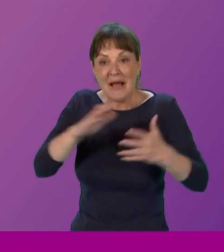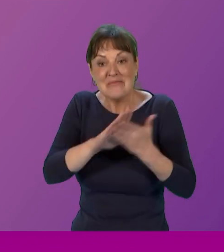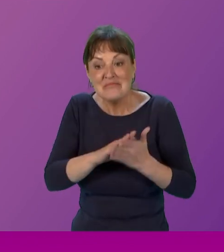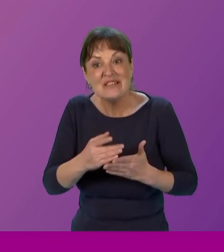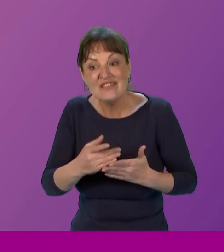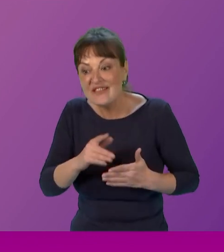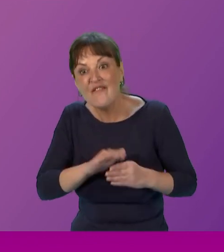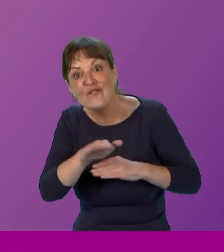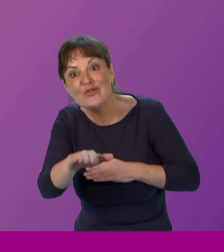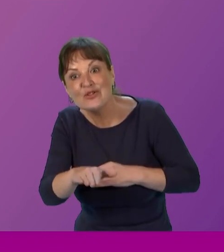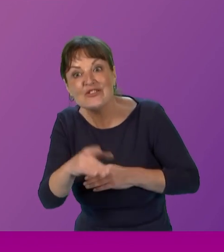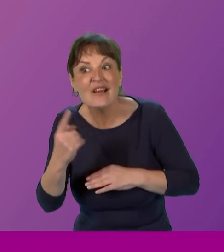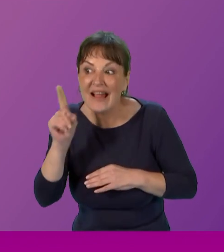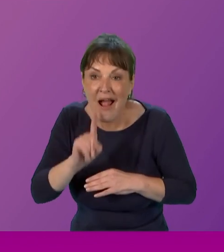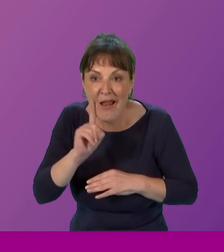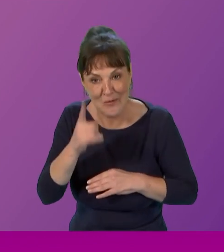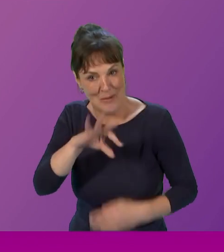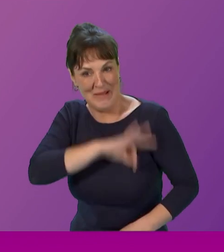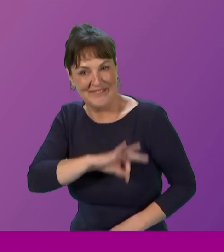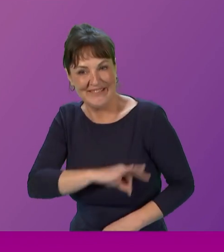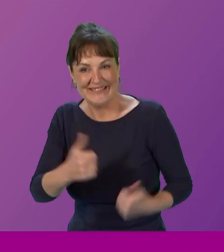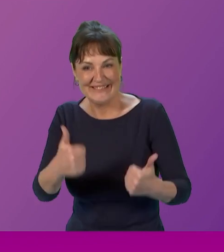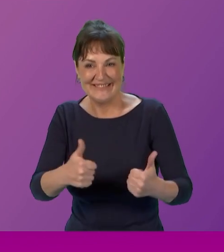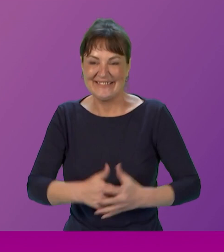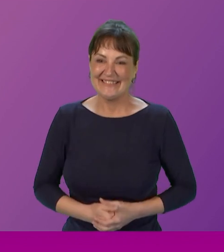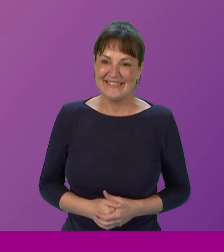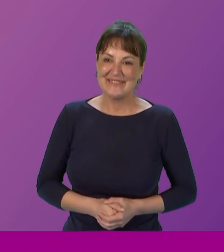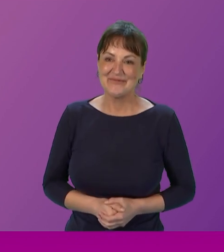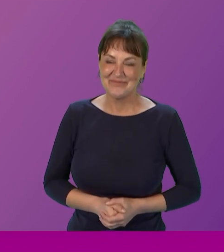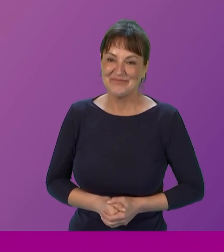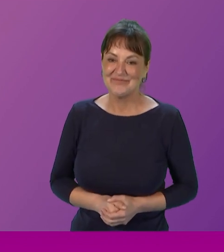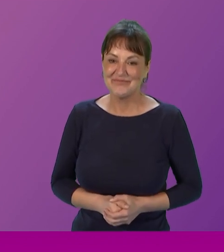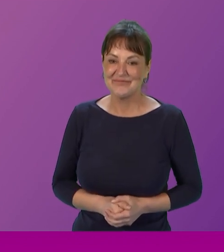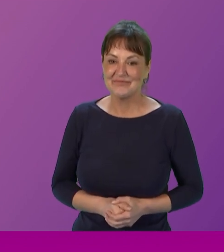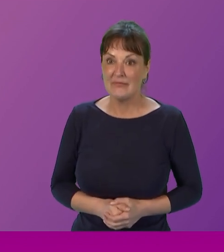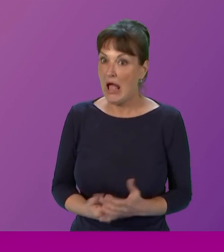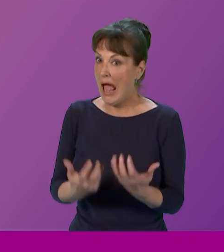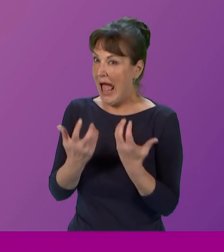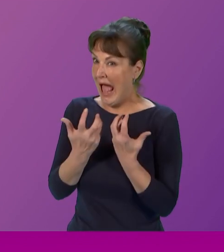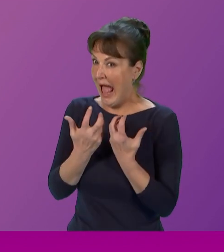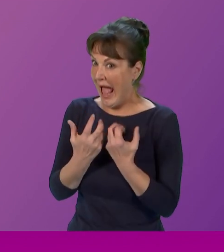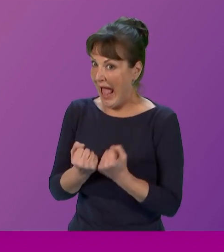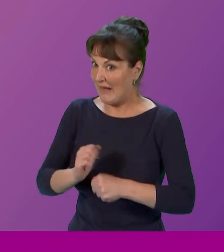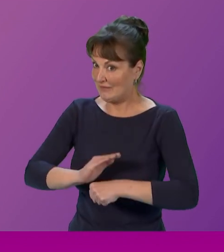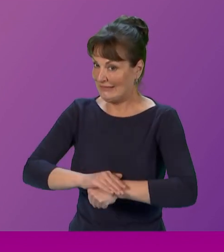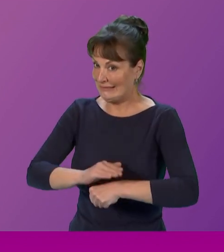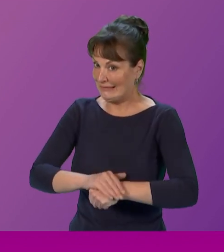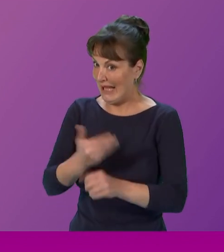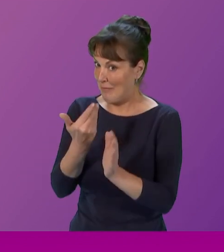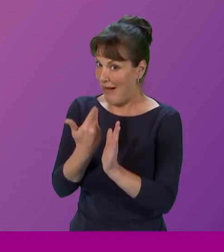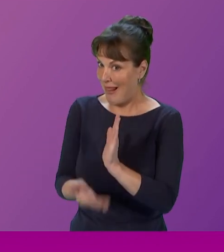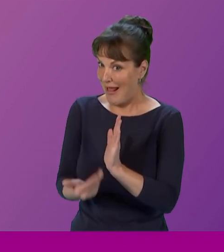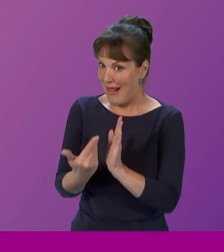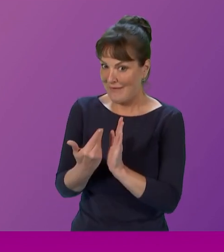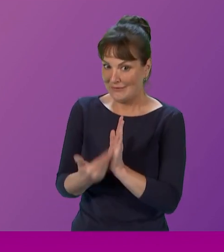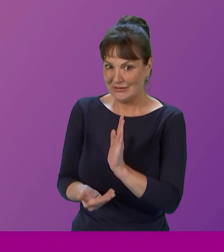Thank you very much indeed. Now we do have time in hand and it's probably, well, I don't know. Have I ever been able to say